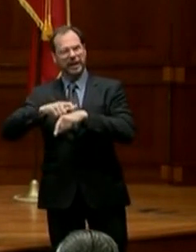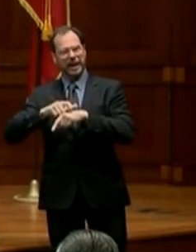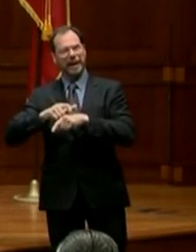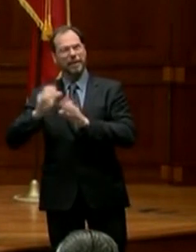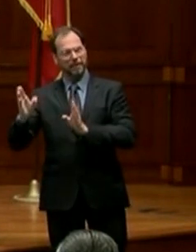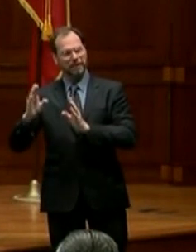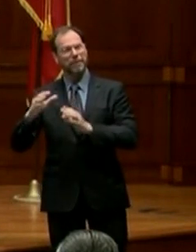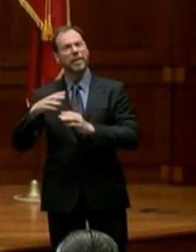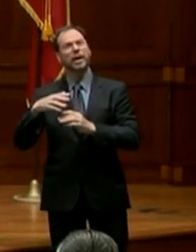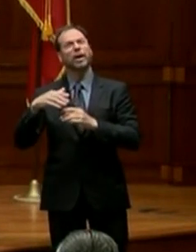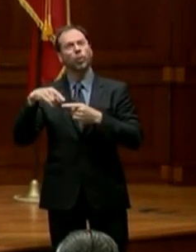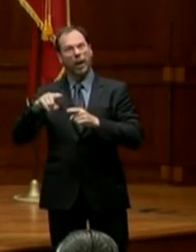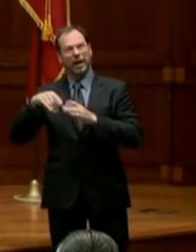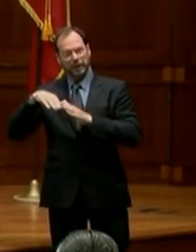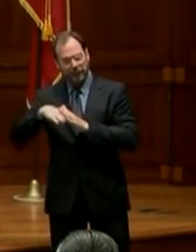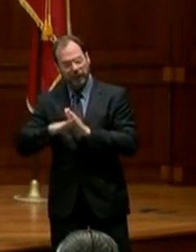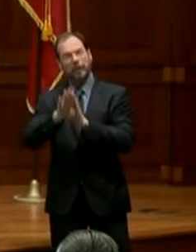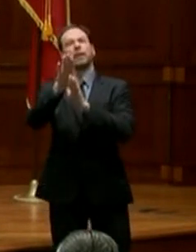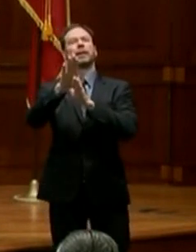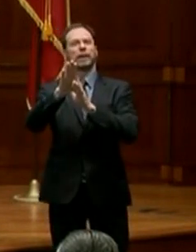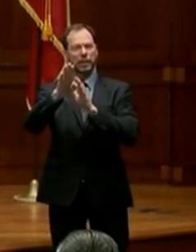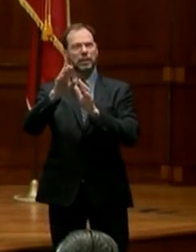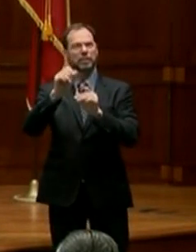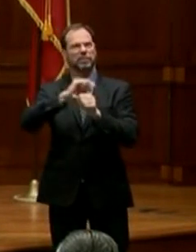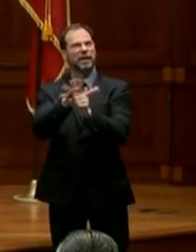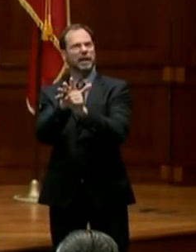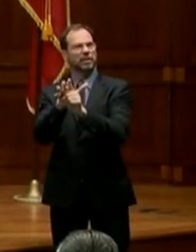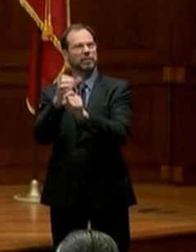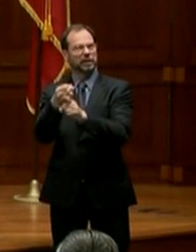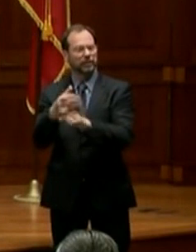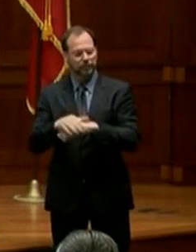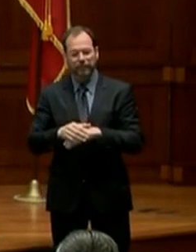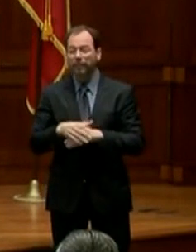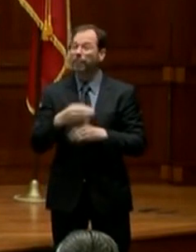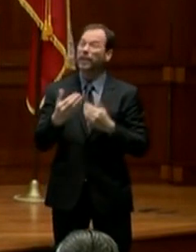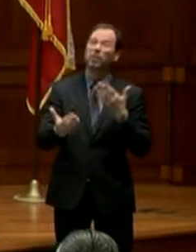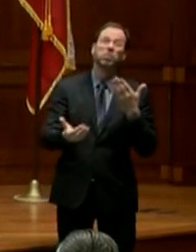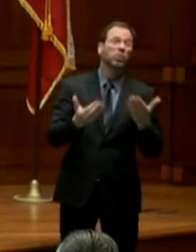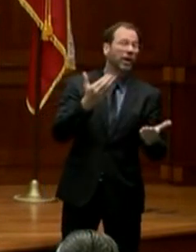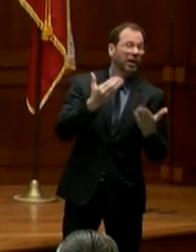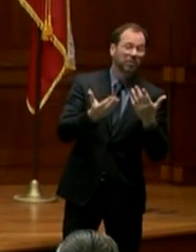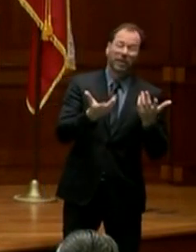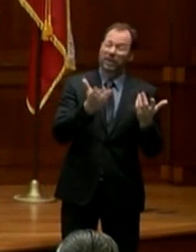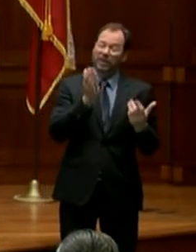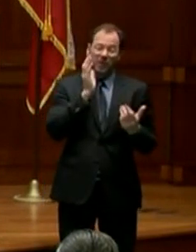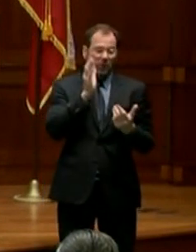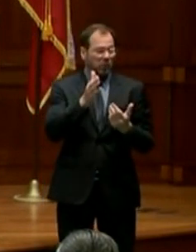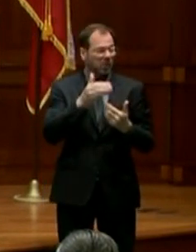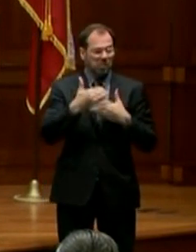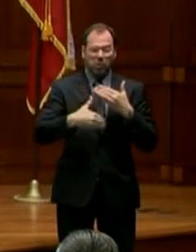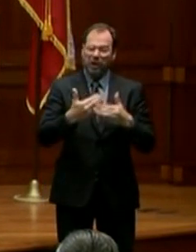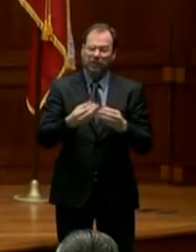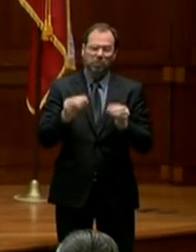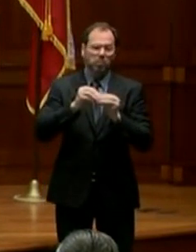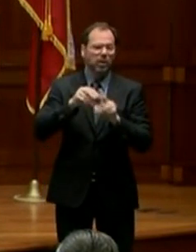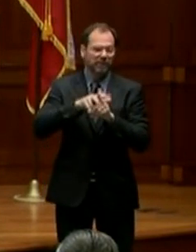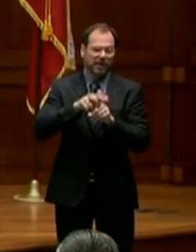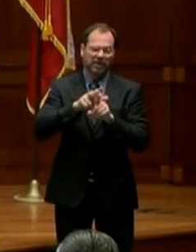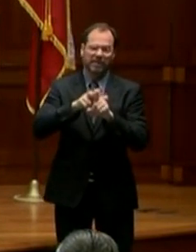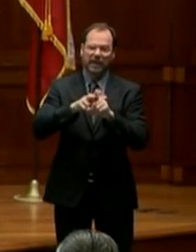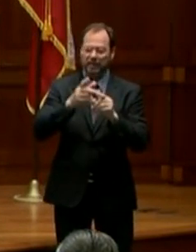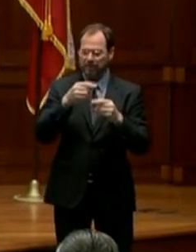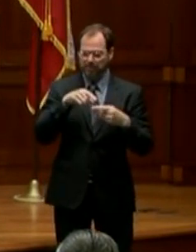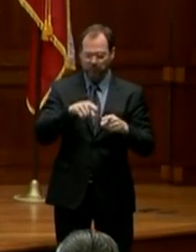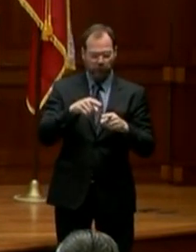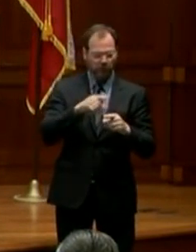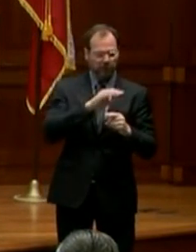-fueled spike occurred. And they will likely process even more claims in the five-week period that started in